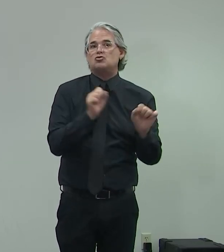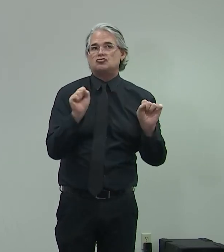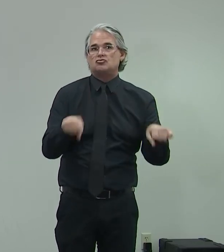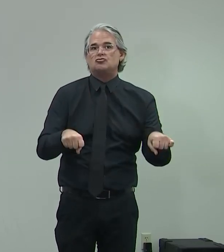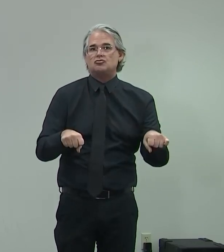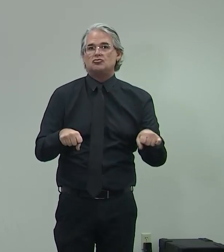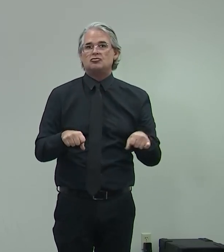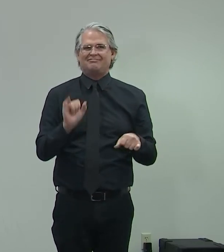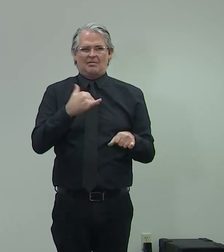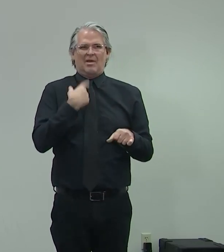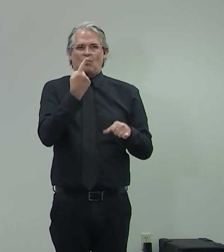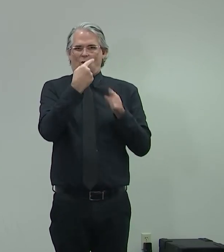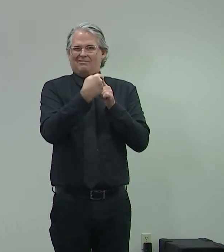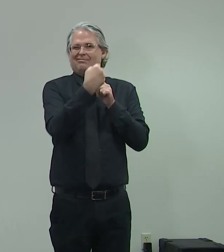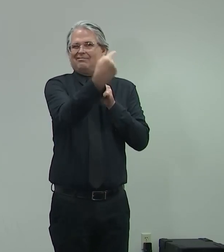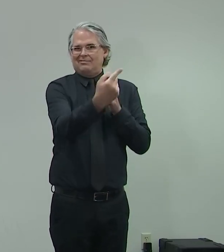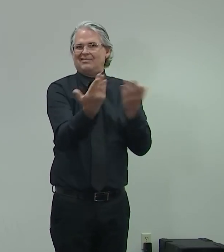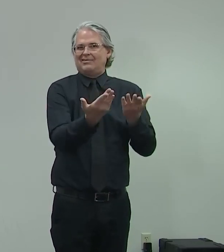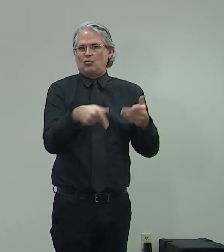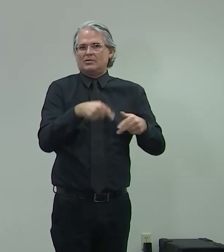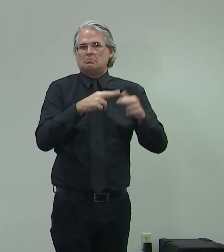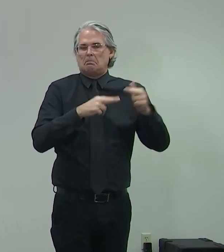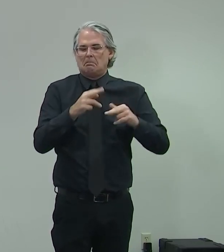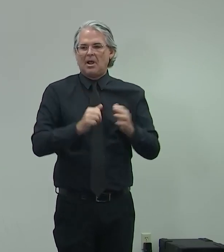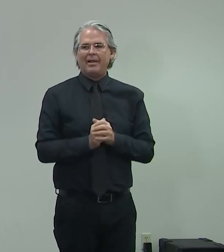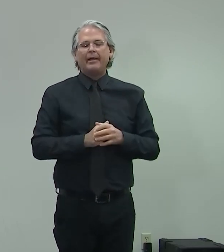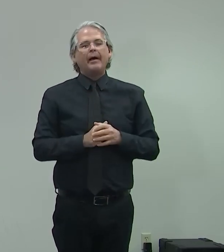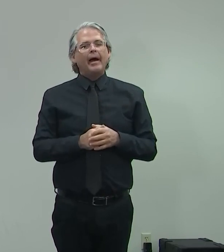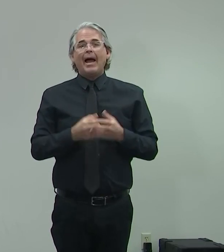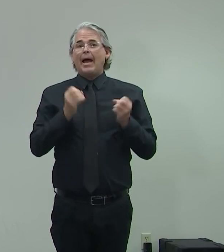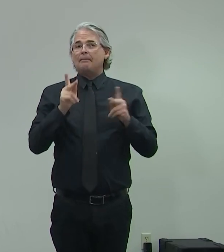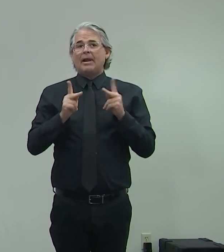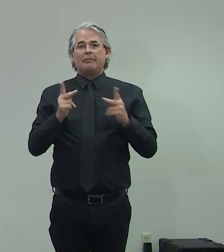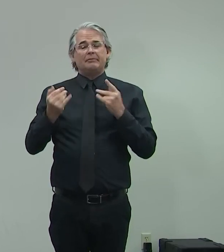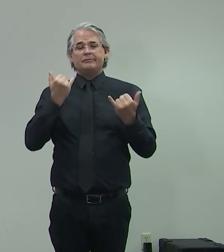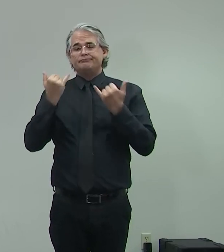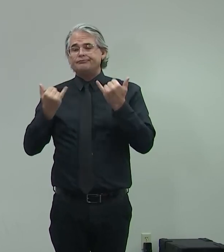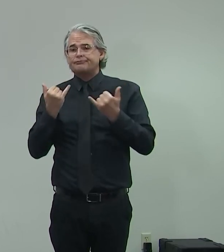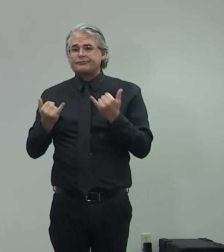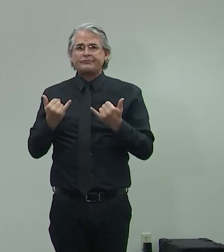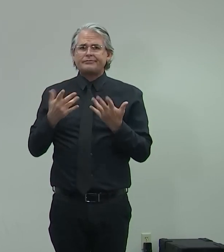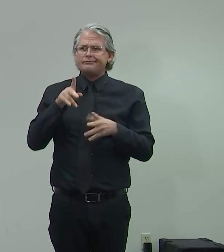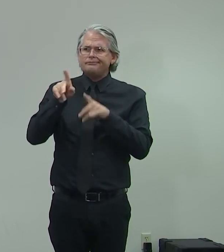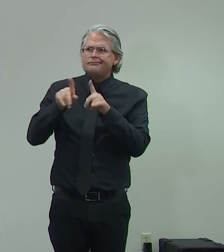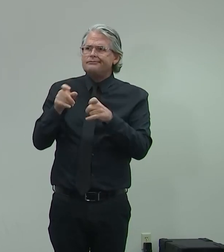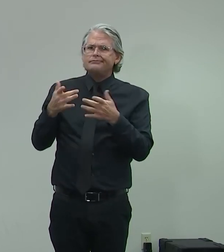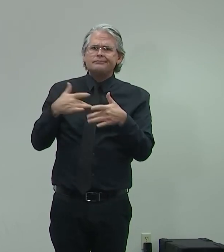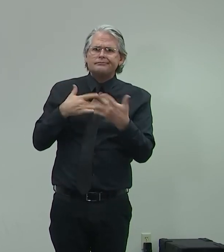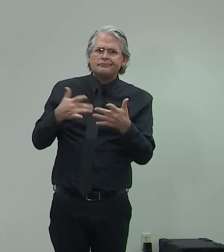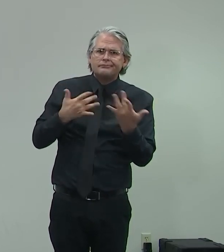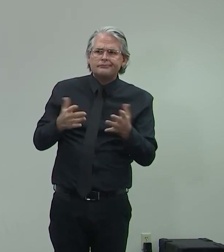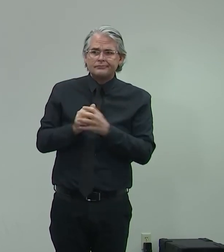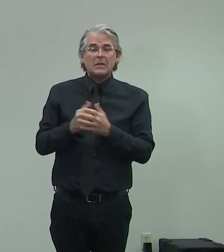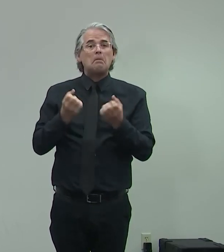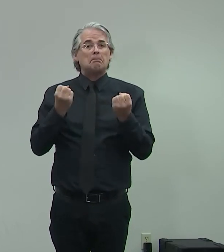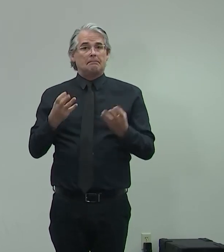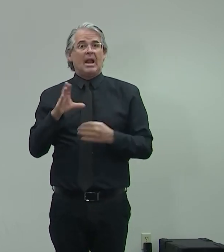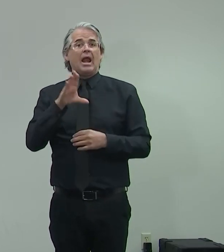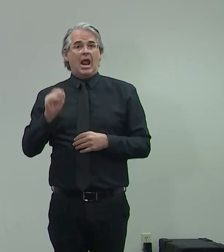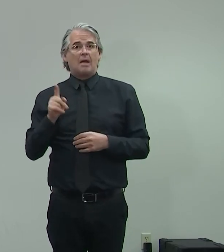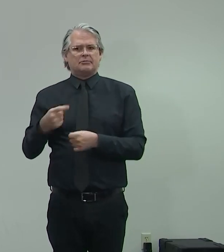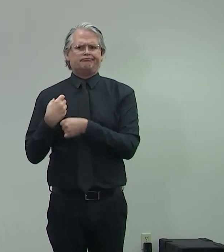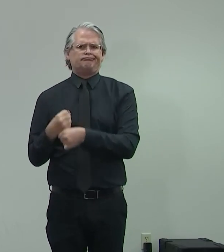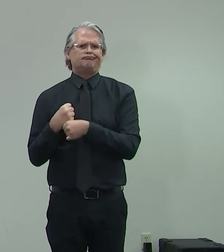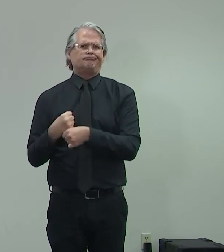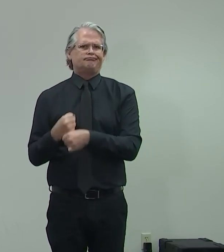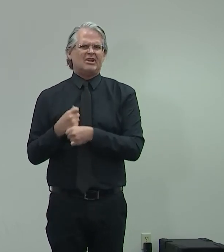regular calls with the vice president's office. You know, there's several companies that are fast-tracking their vaccine. And a lot of this is going to depend on